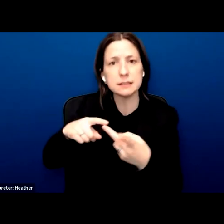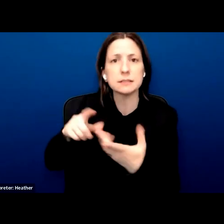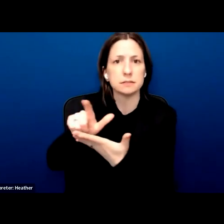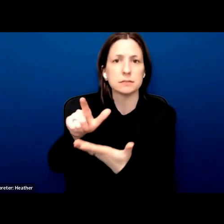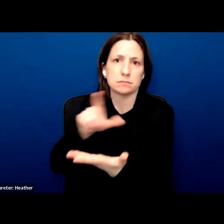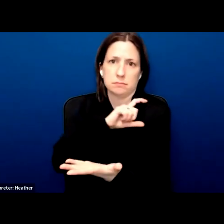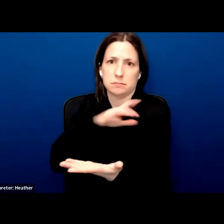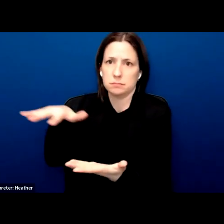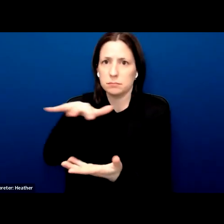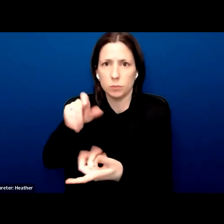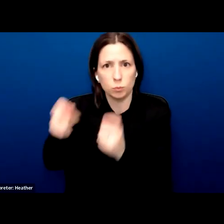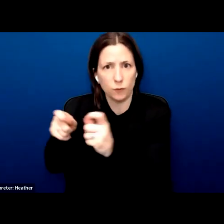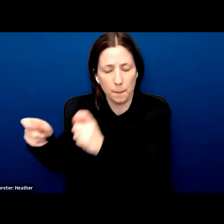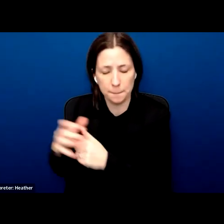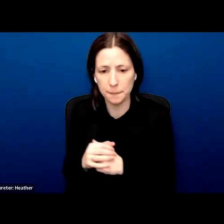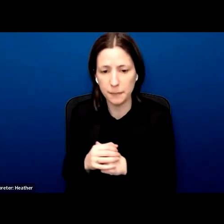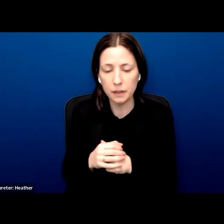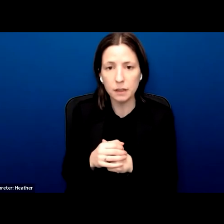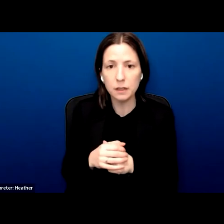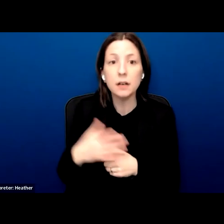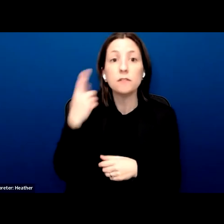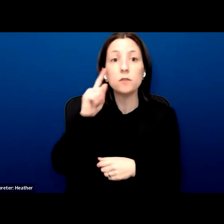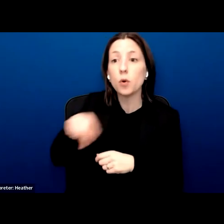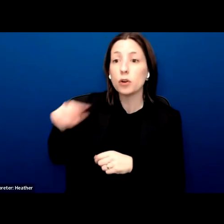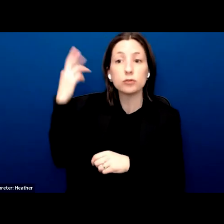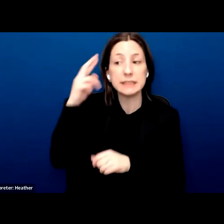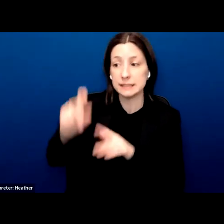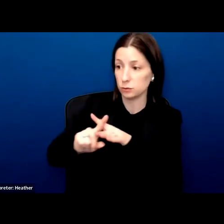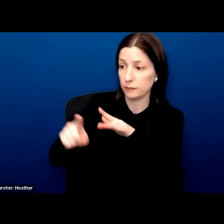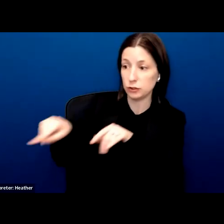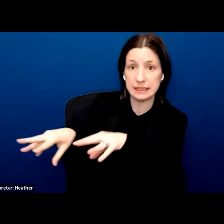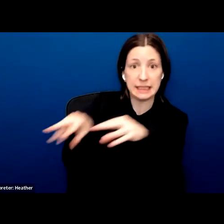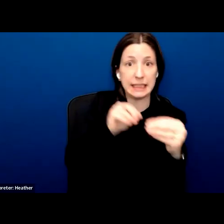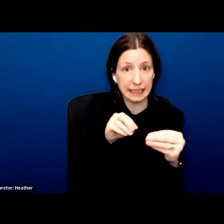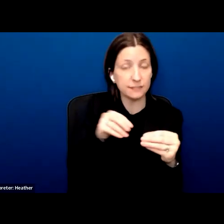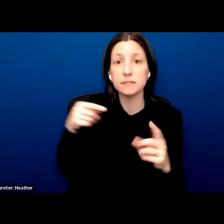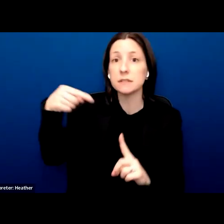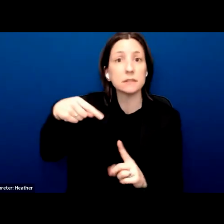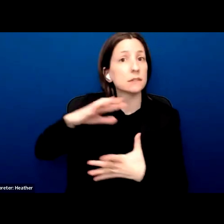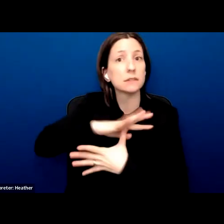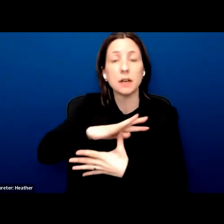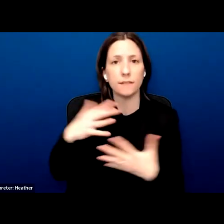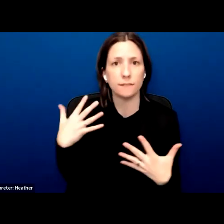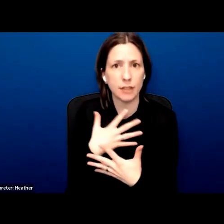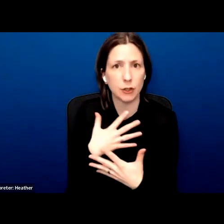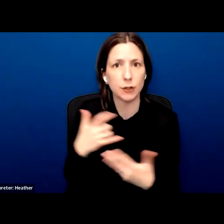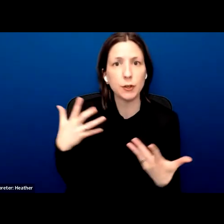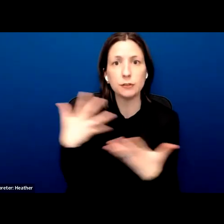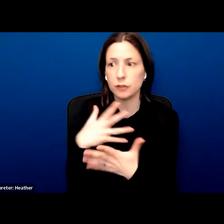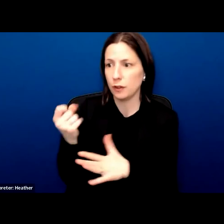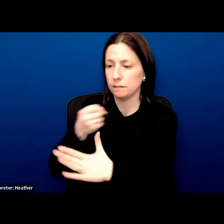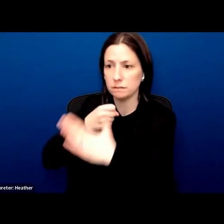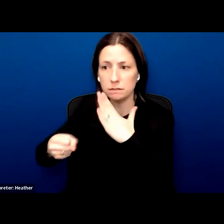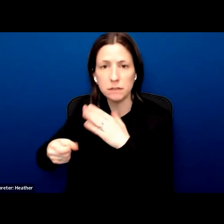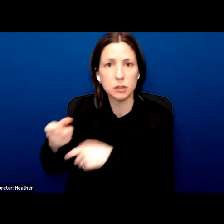Of all the reasons that drive refugees to flee their homes, none is as great as fear. The fear of arbitrary detention, persecution, torture,